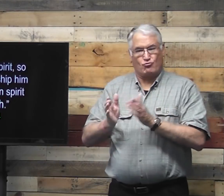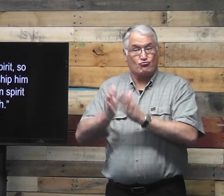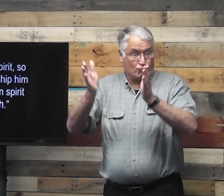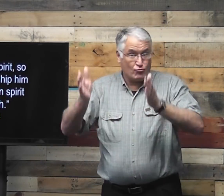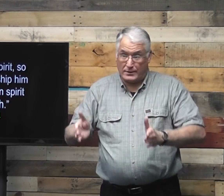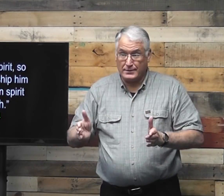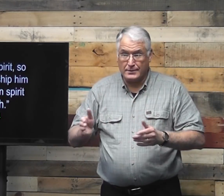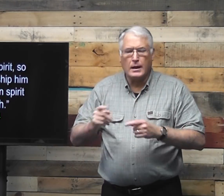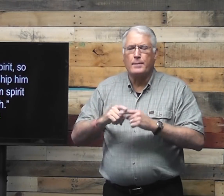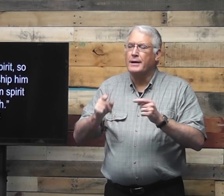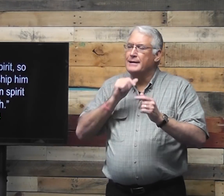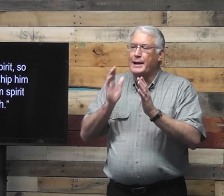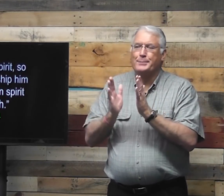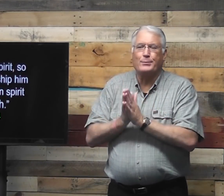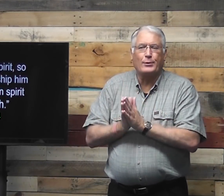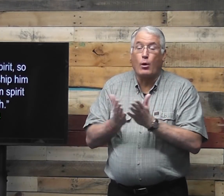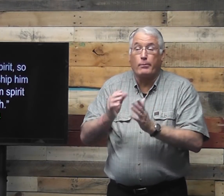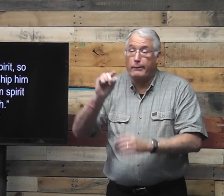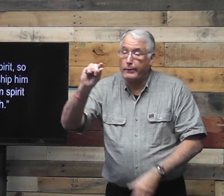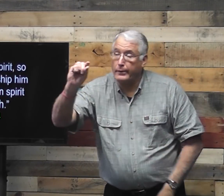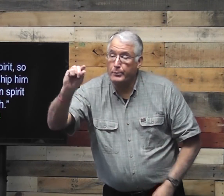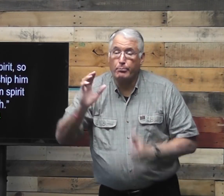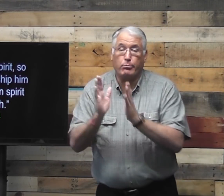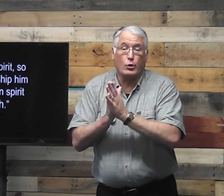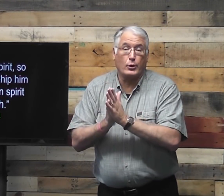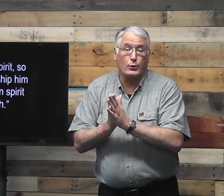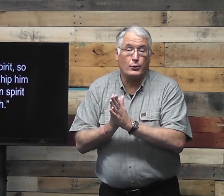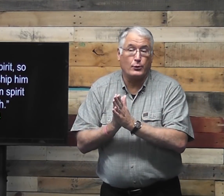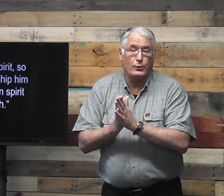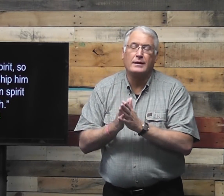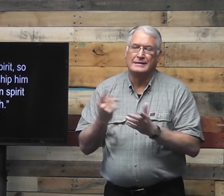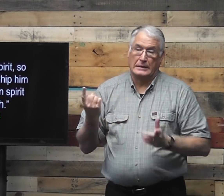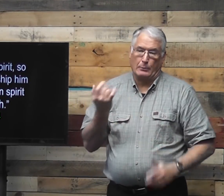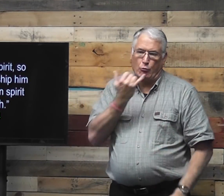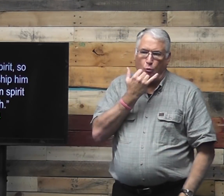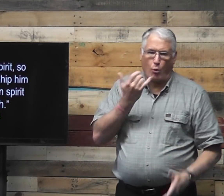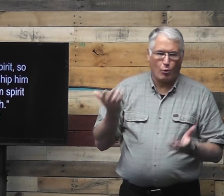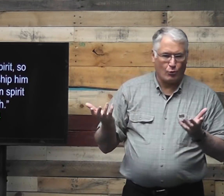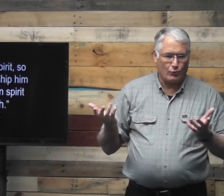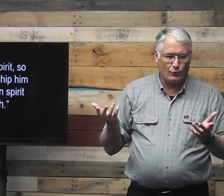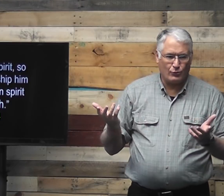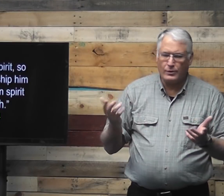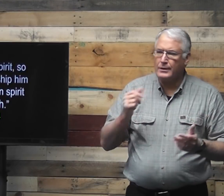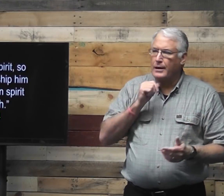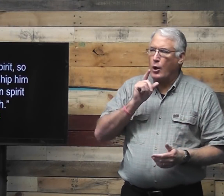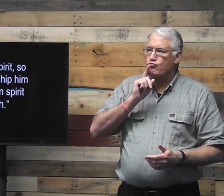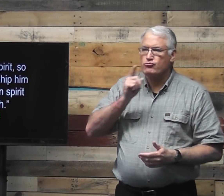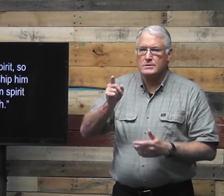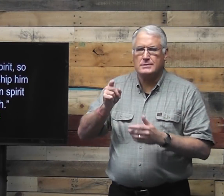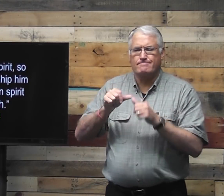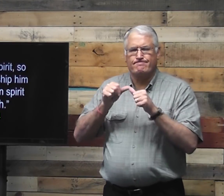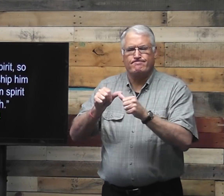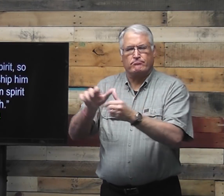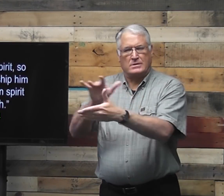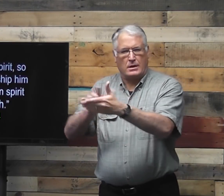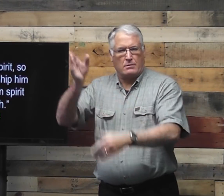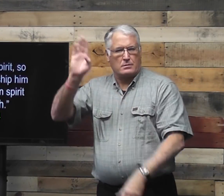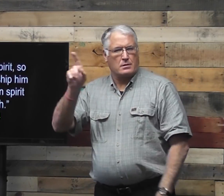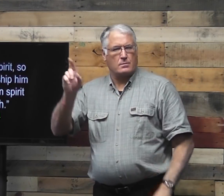So if you say that you're a Christian, but you don't pray, or maybe you just pray a little, something's wrong. You know,